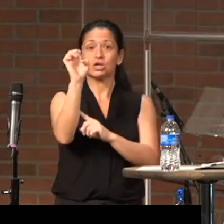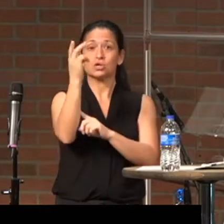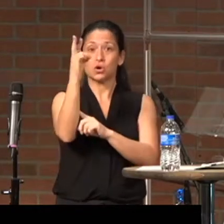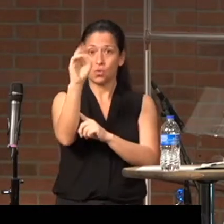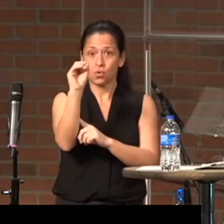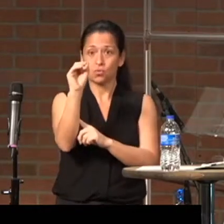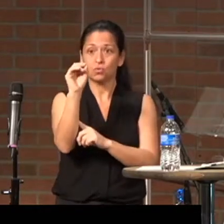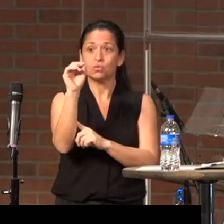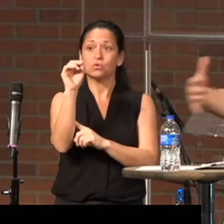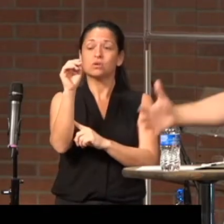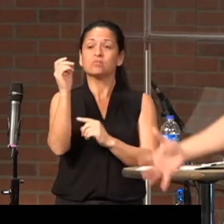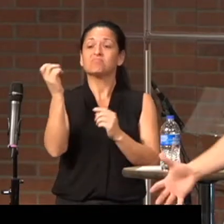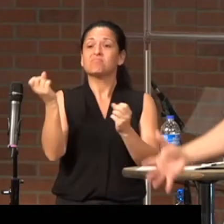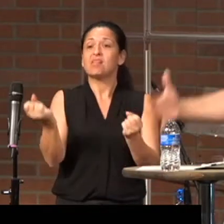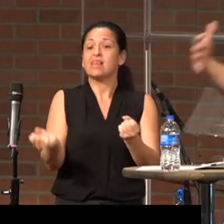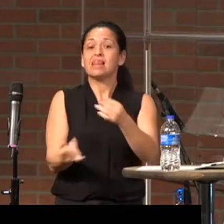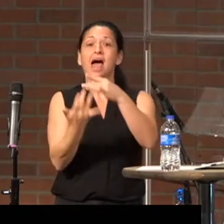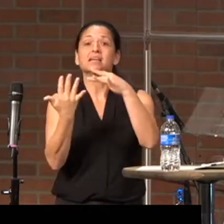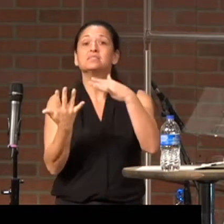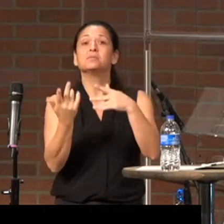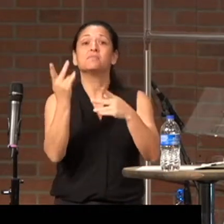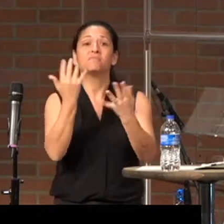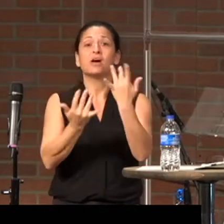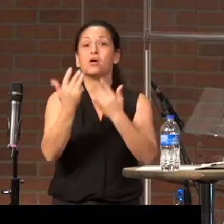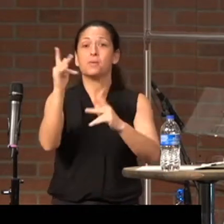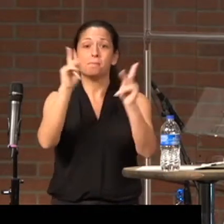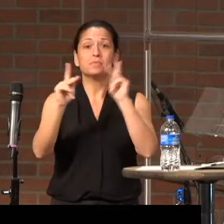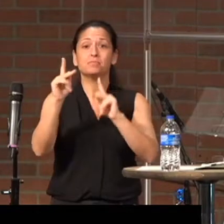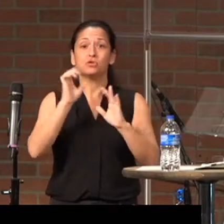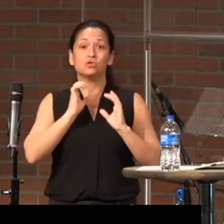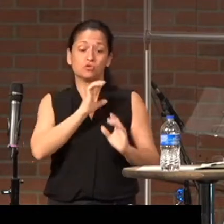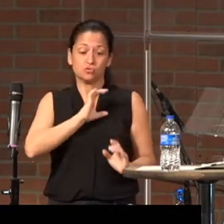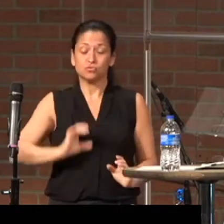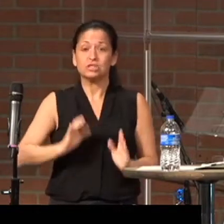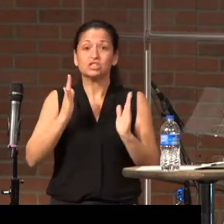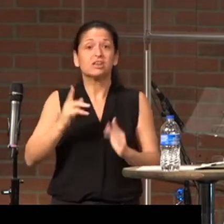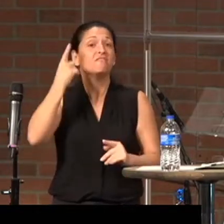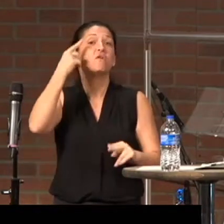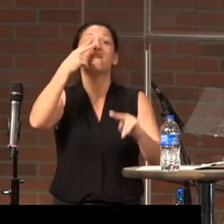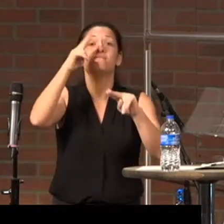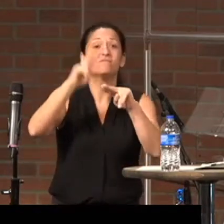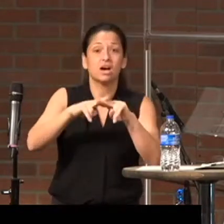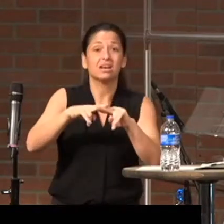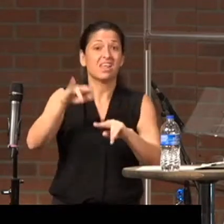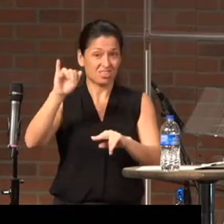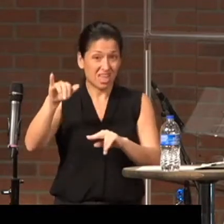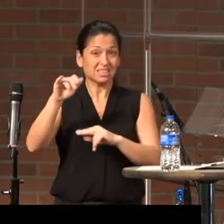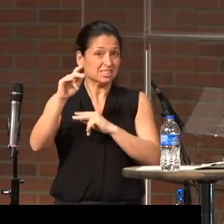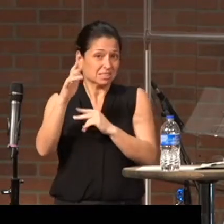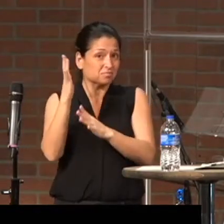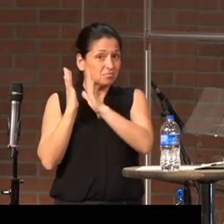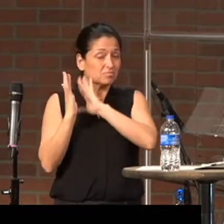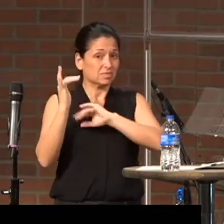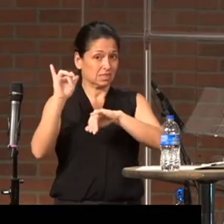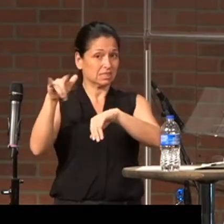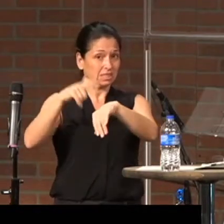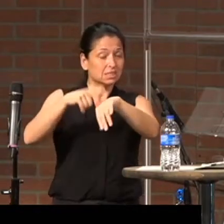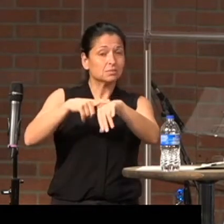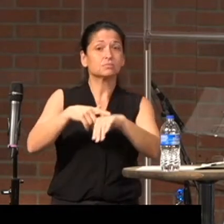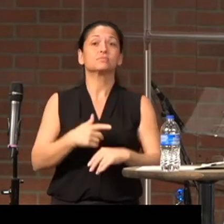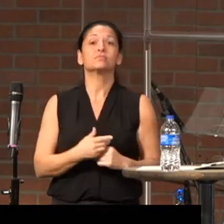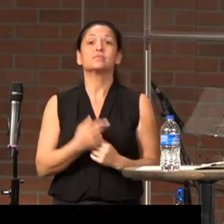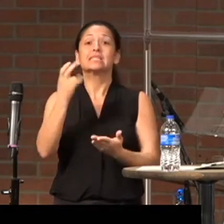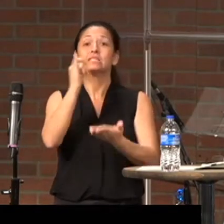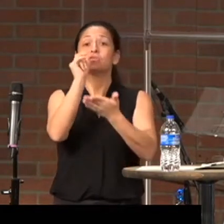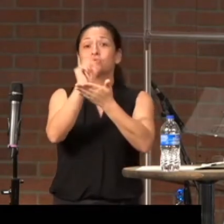Christians on fire for fun. Those are the circumstances in which Peter is living. And he is writing this letter